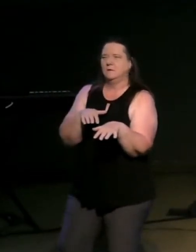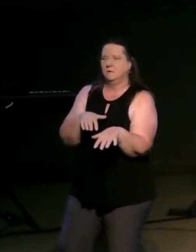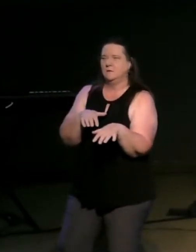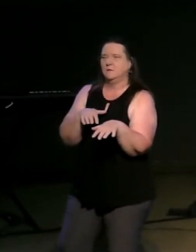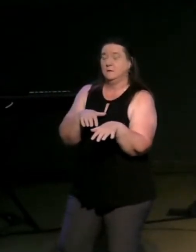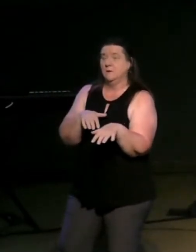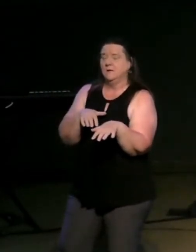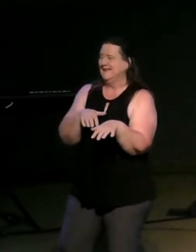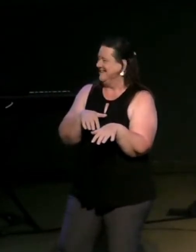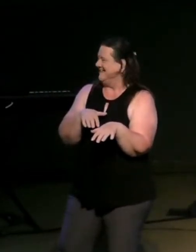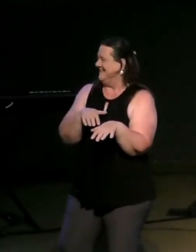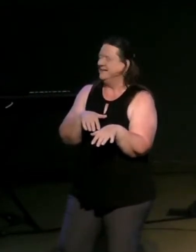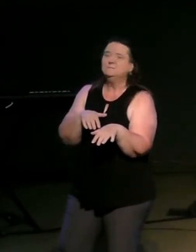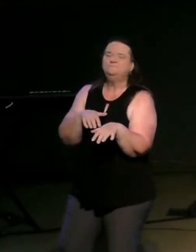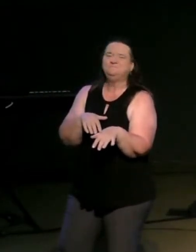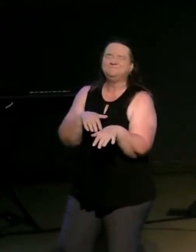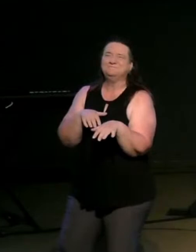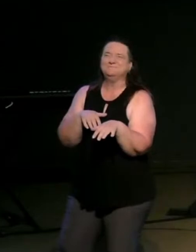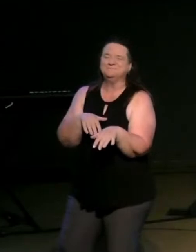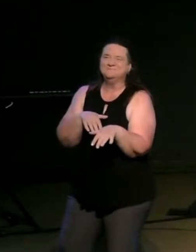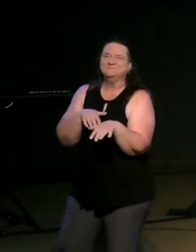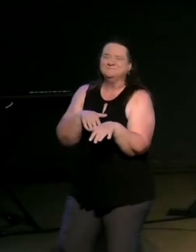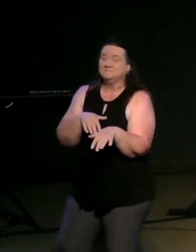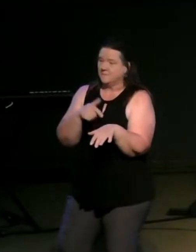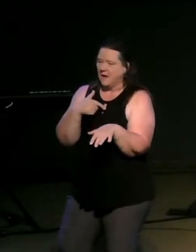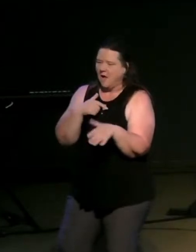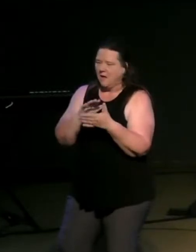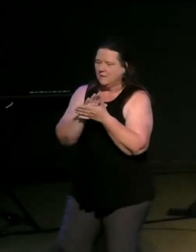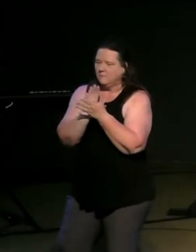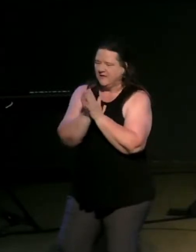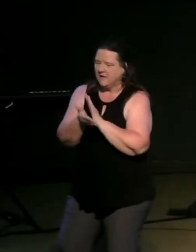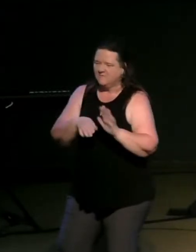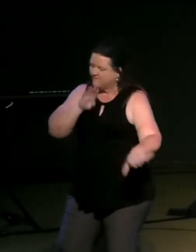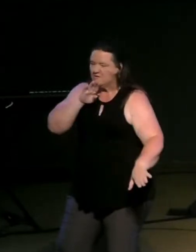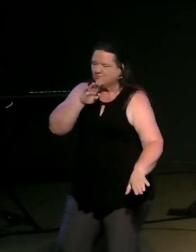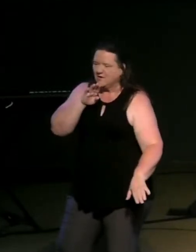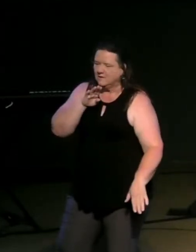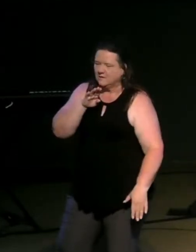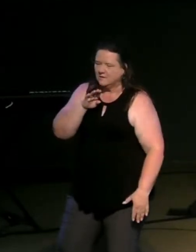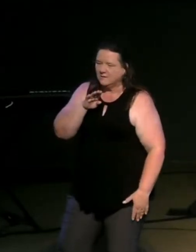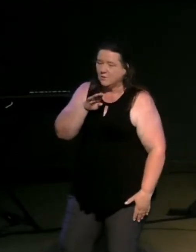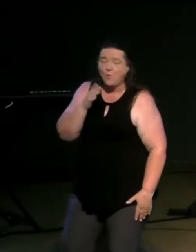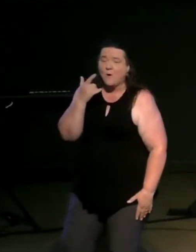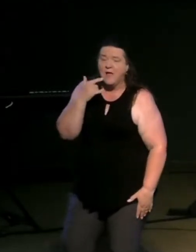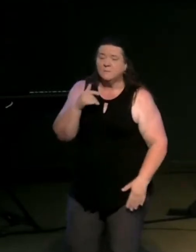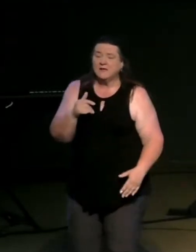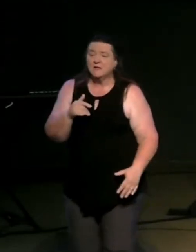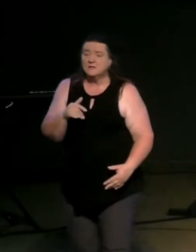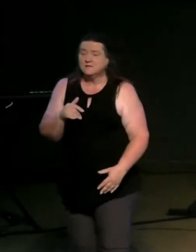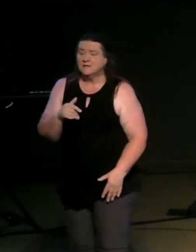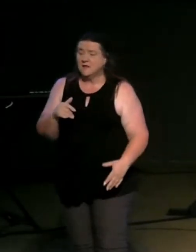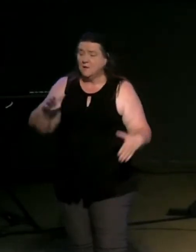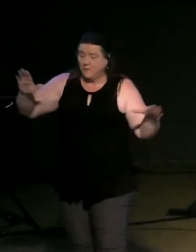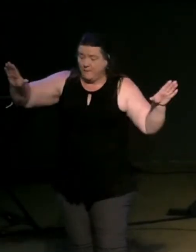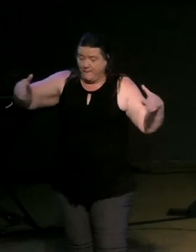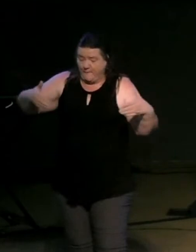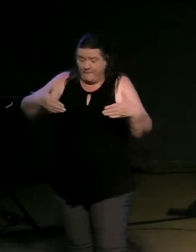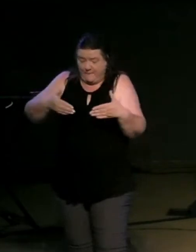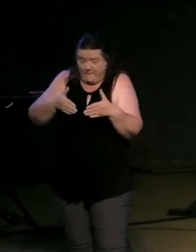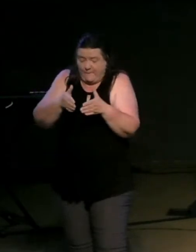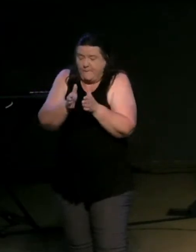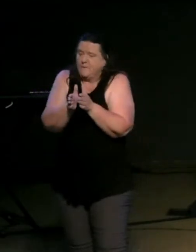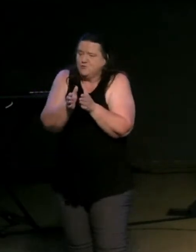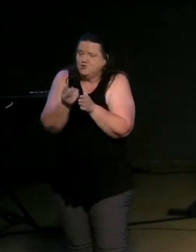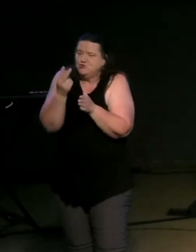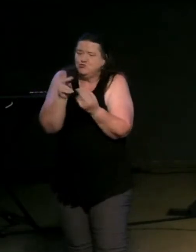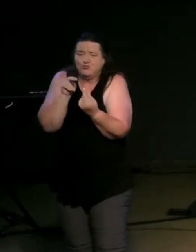and i would find myself frustrated with especially when the lanes would go to two and the cars that would weave in and out weave in and out weave